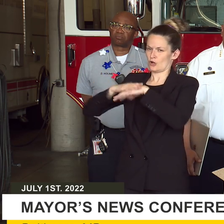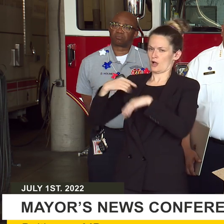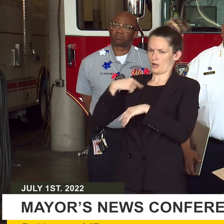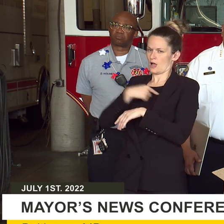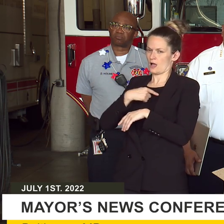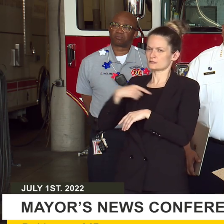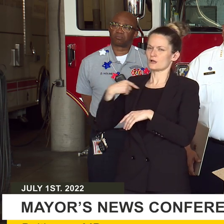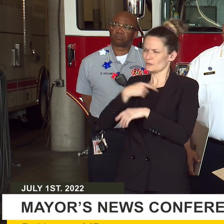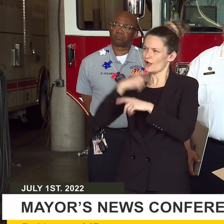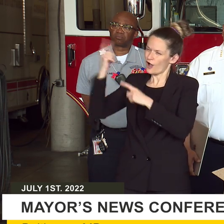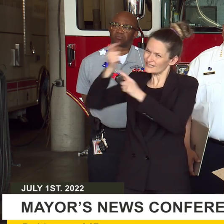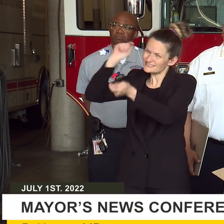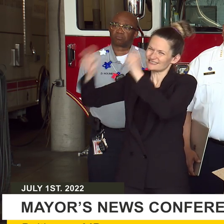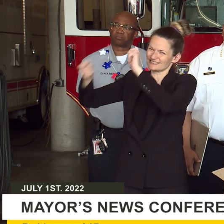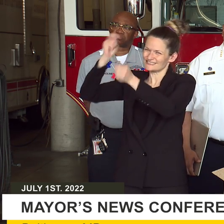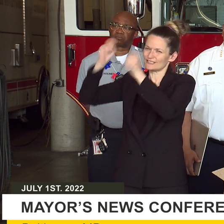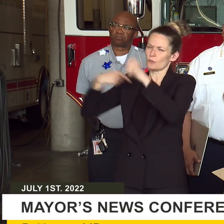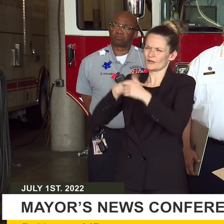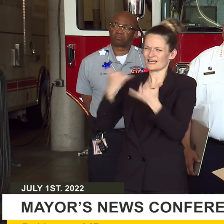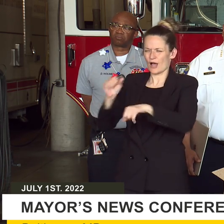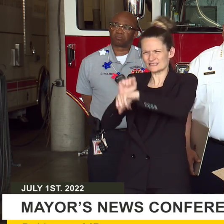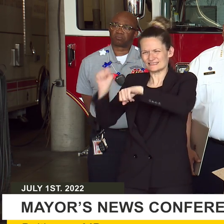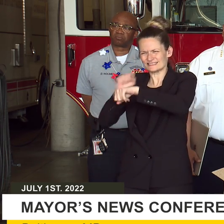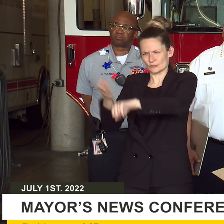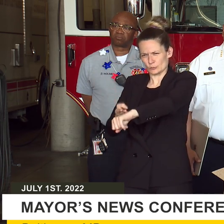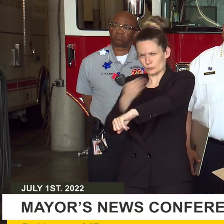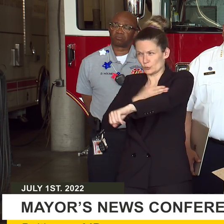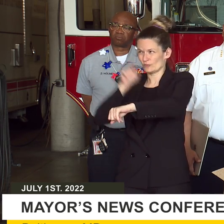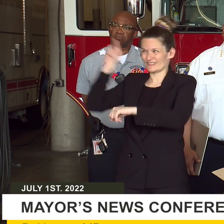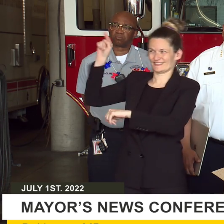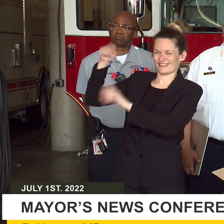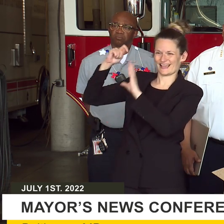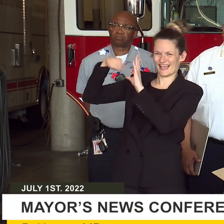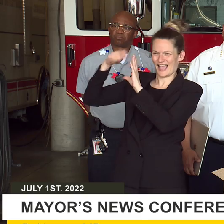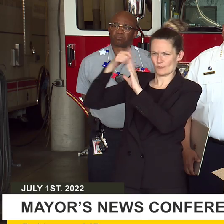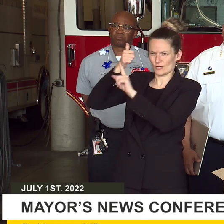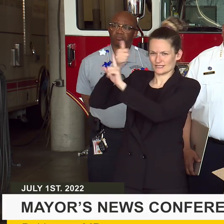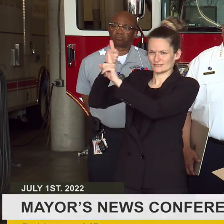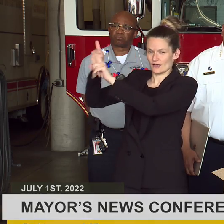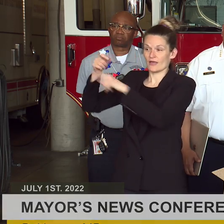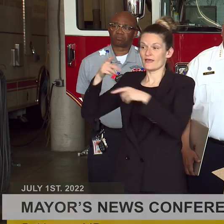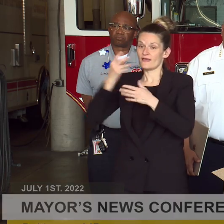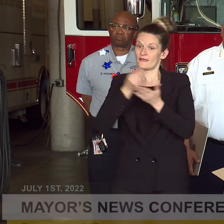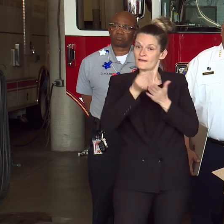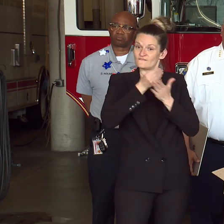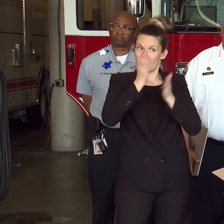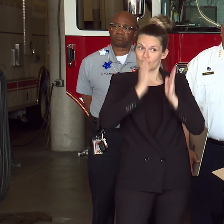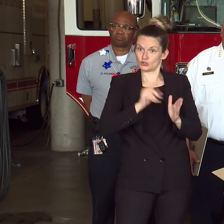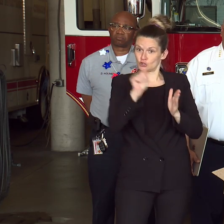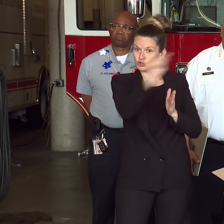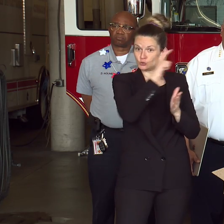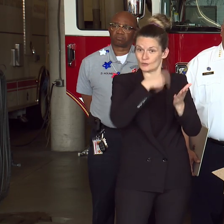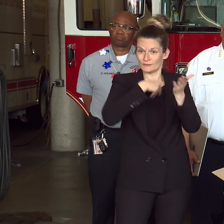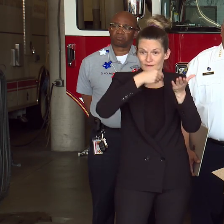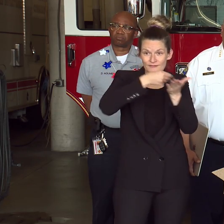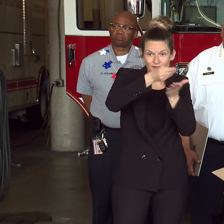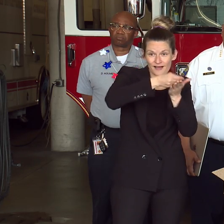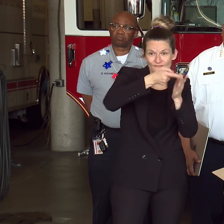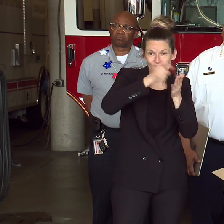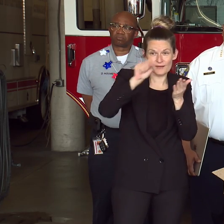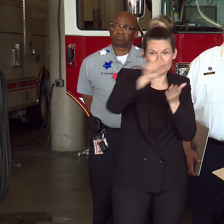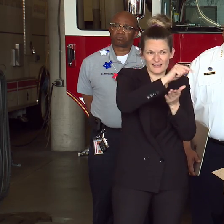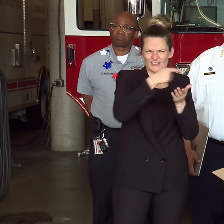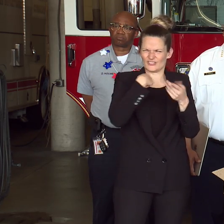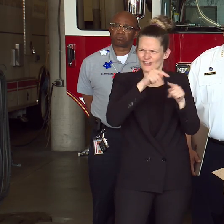changes. There's always work being done for cameras. We went through a new vendor over the last few years to make sure that we're getting the best performance out of our